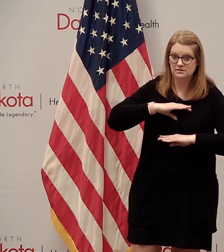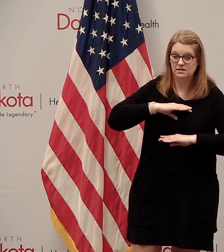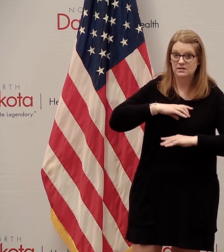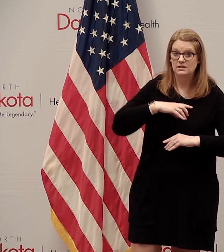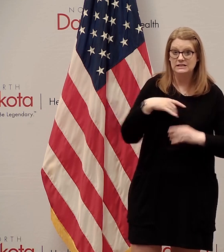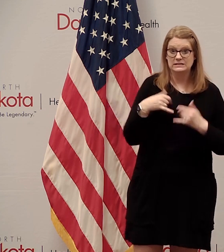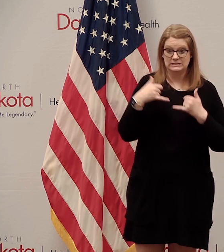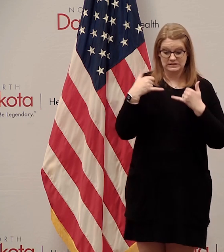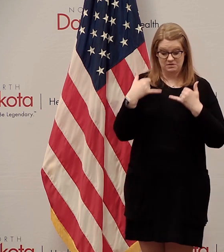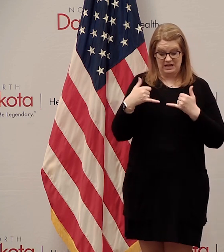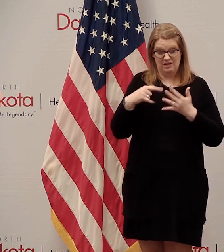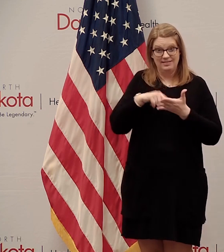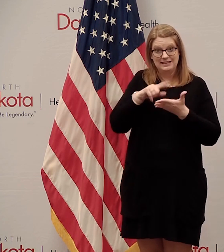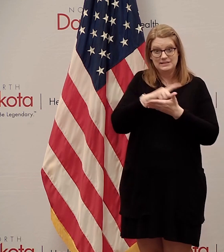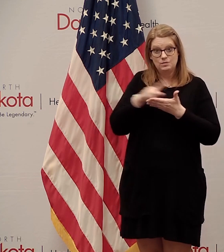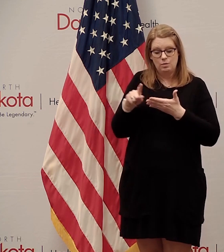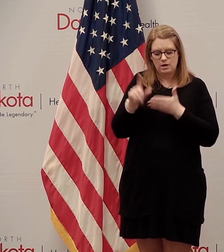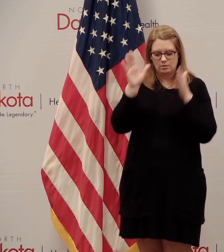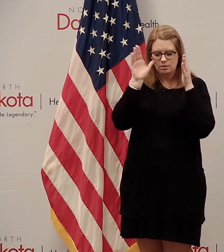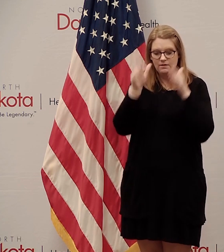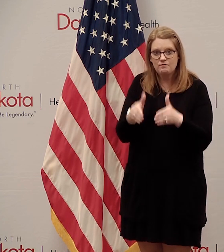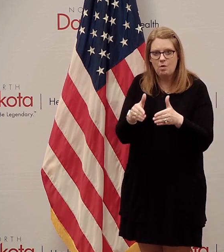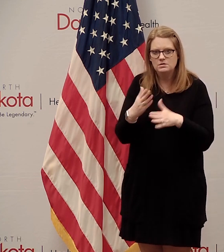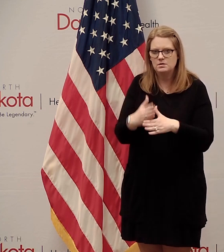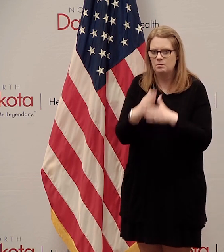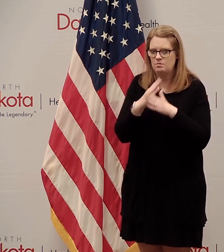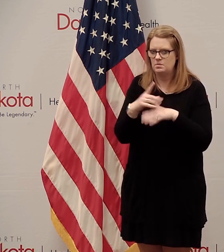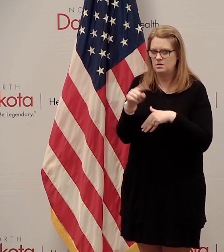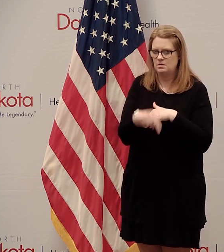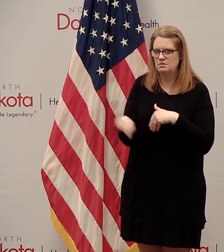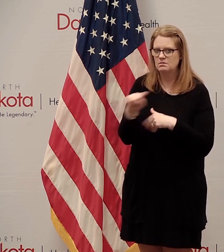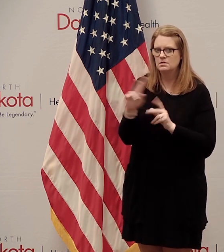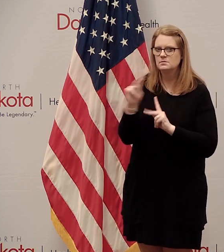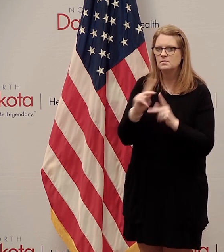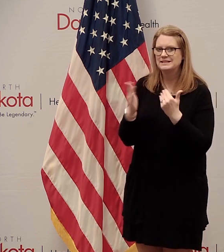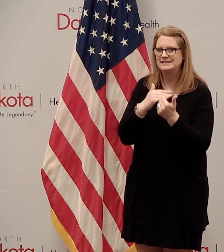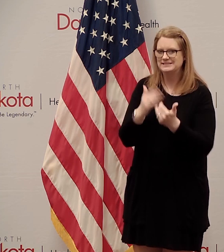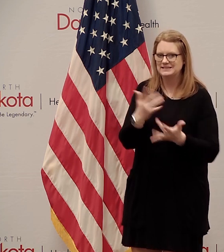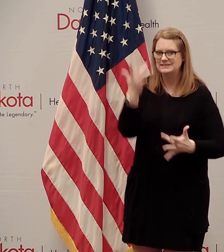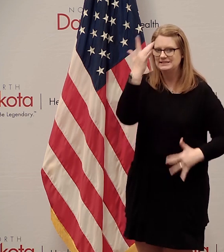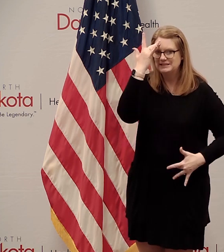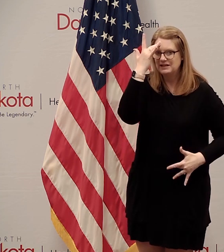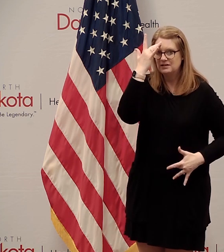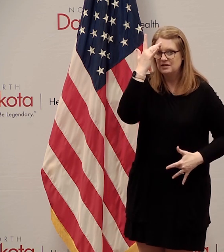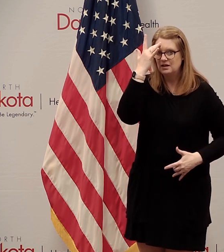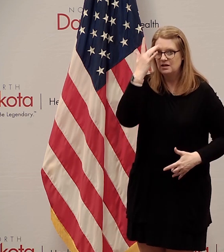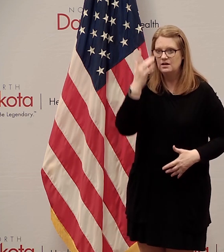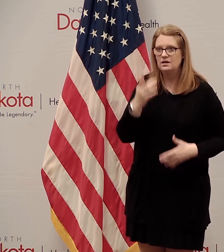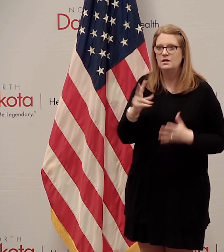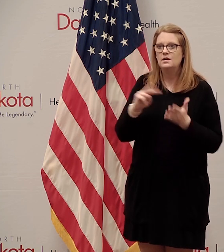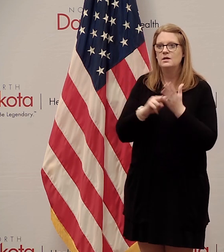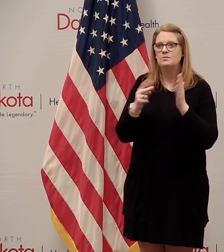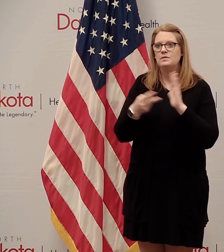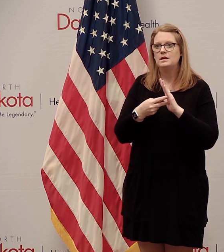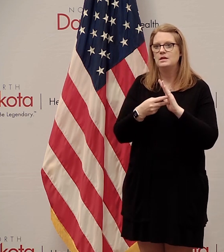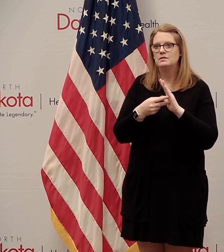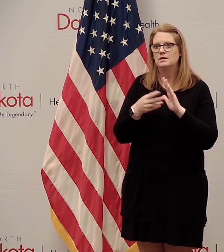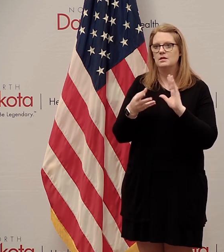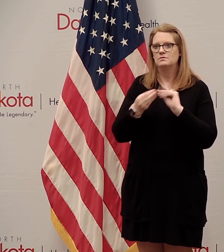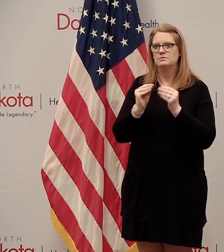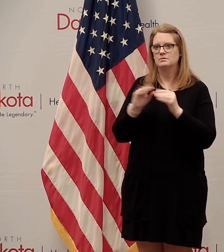intently on protecting our most vulnerable and i just want to highlight what what the governor previously said the vulnerable populations include